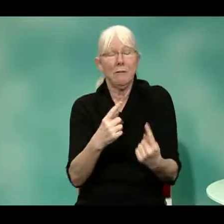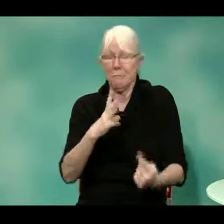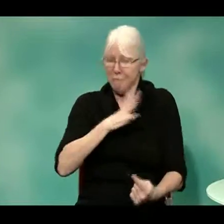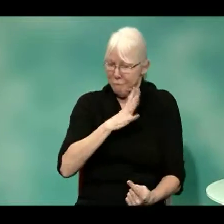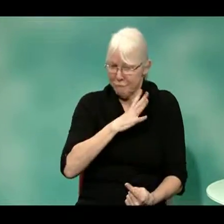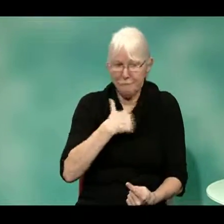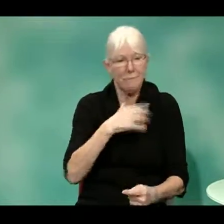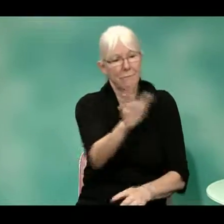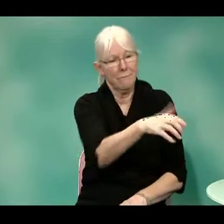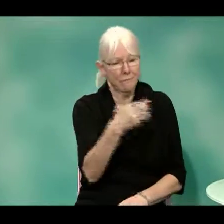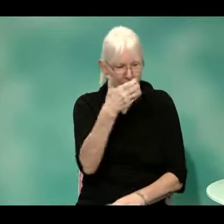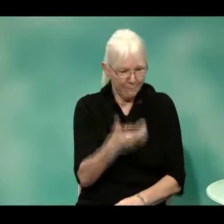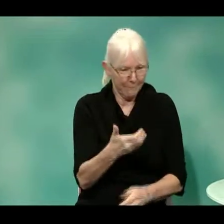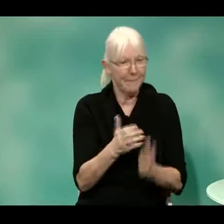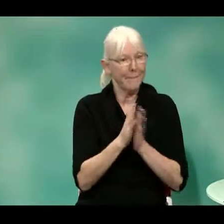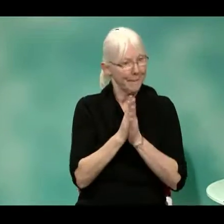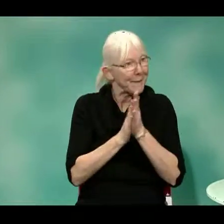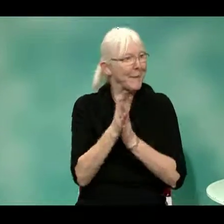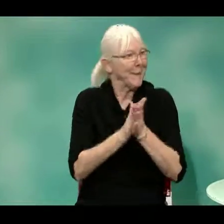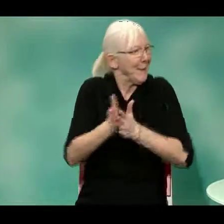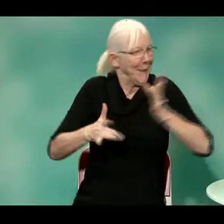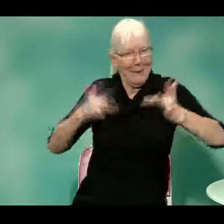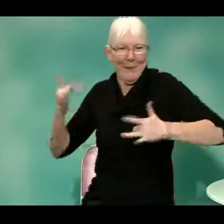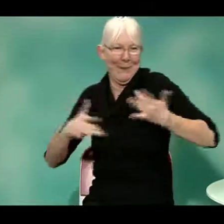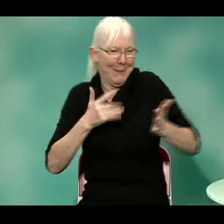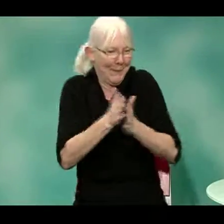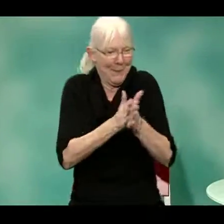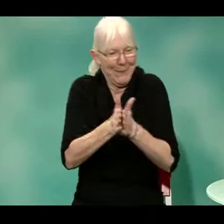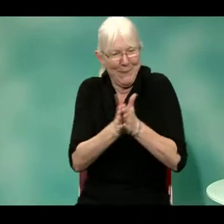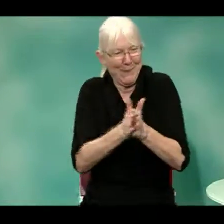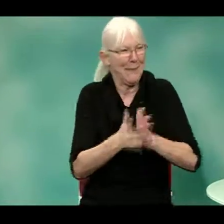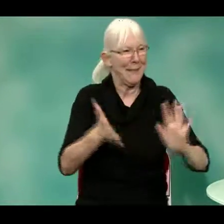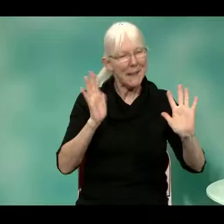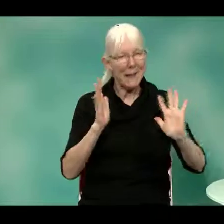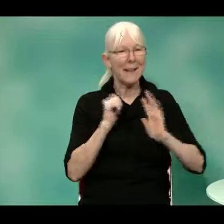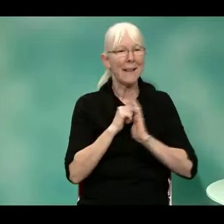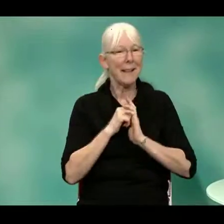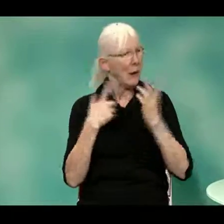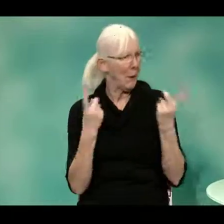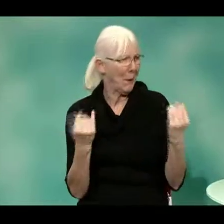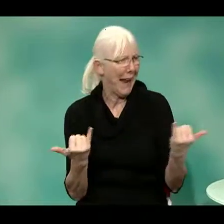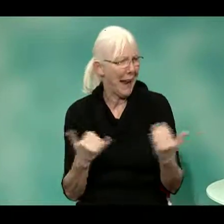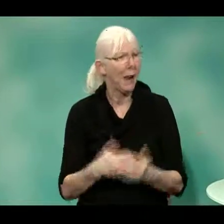So they've, mine was registered. They want me to test it. So they, so I got ready. I sat in the office and tested it out.